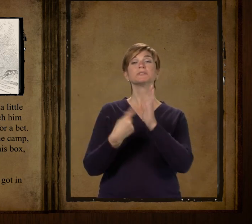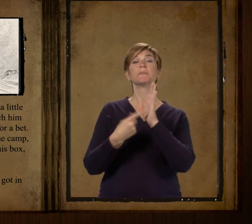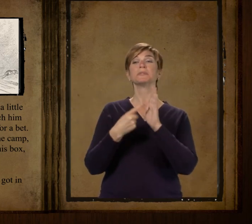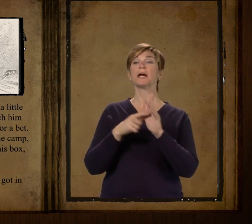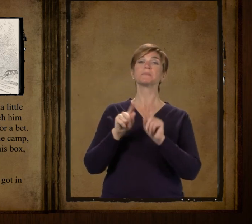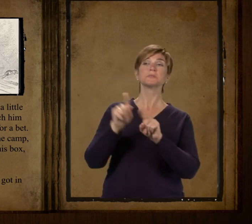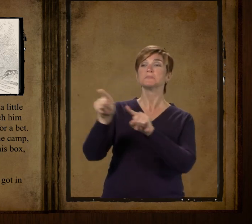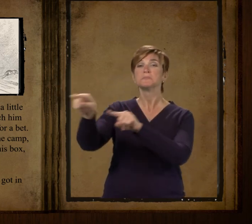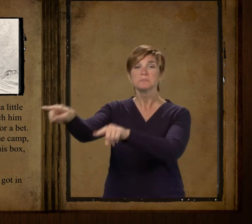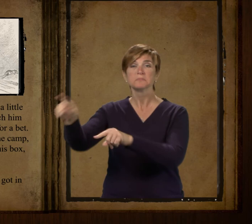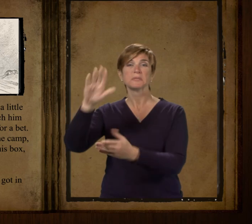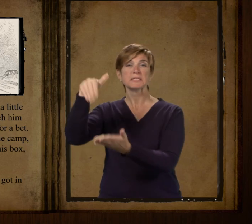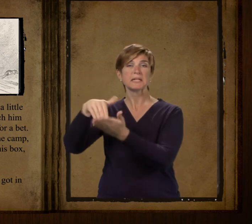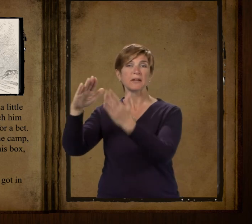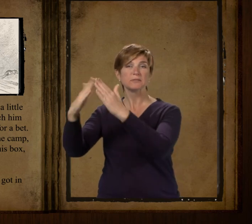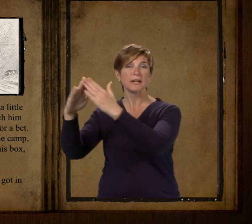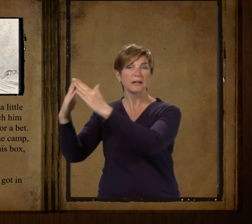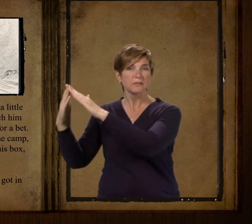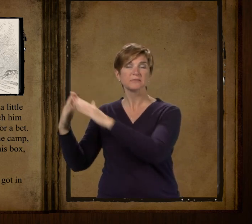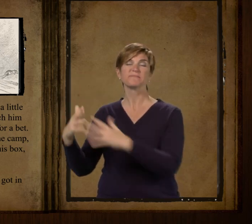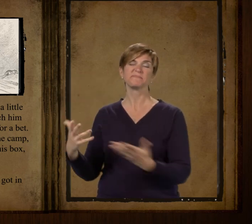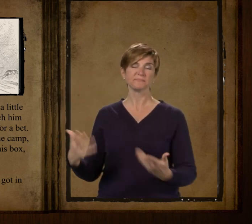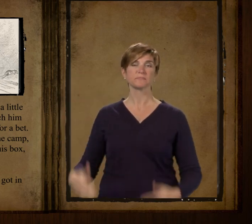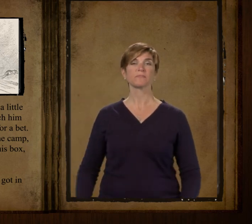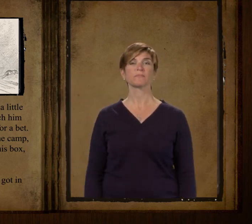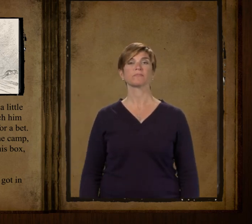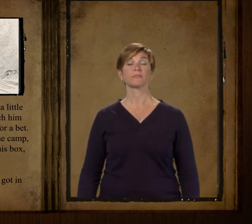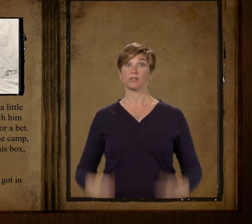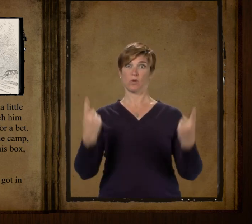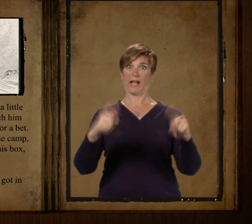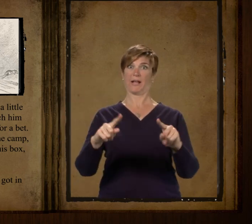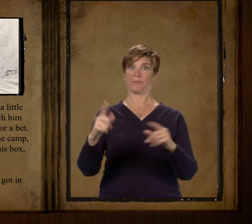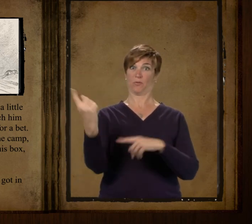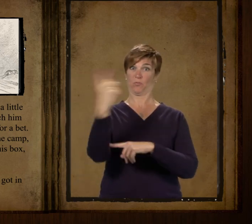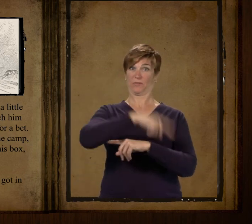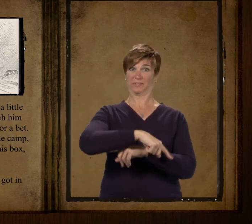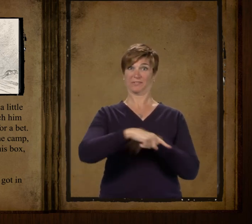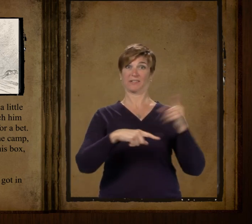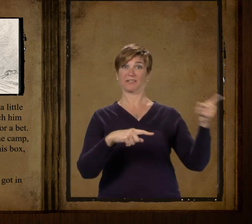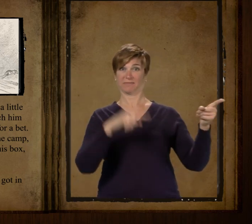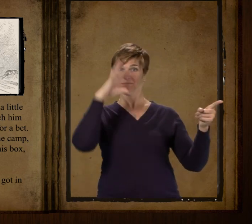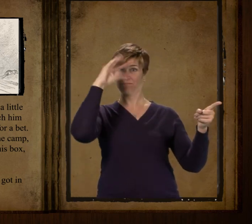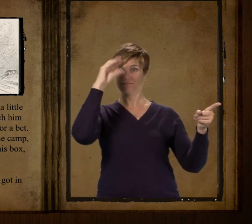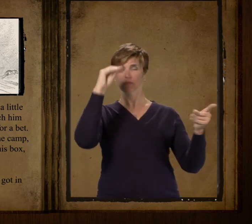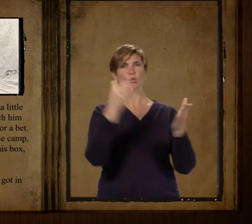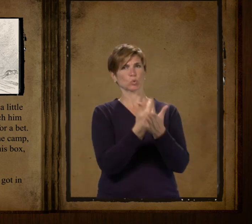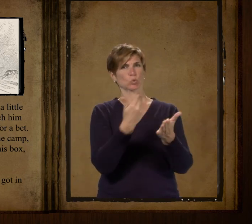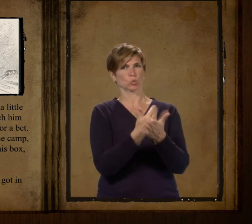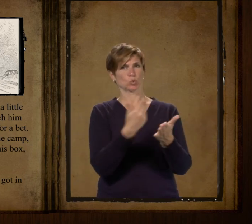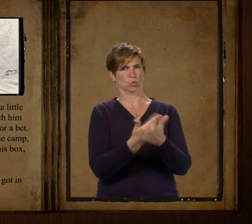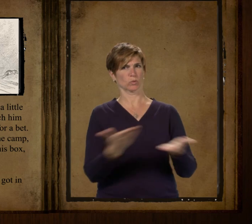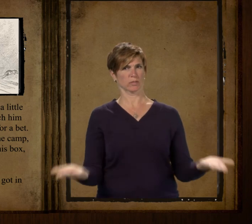lay for a bet one day a feller a stranger in the camp he was